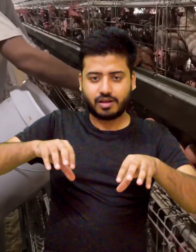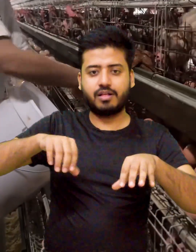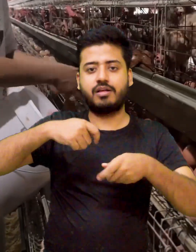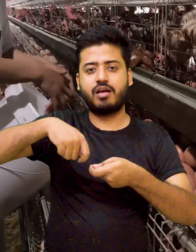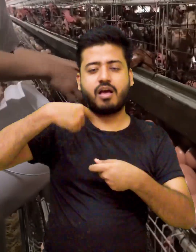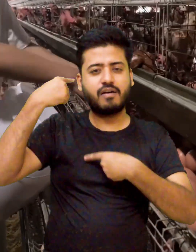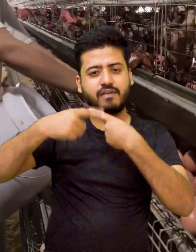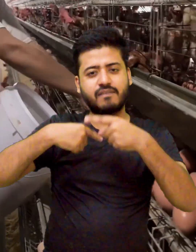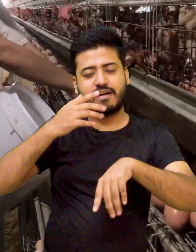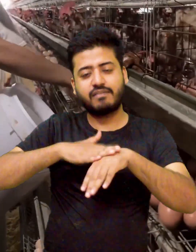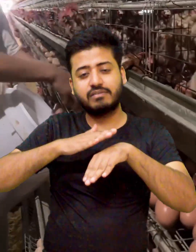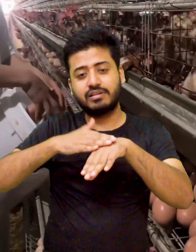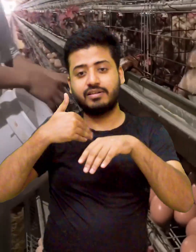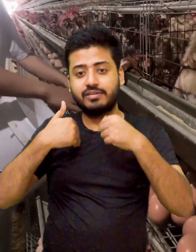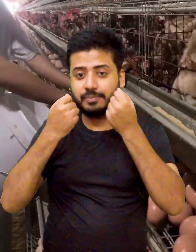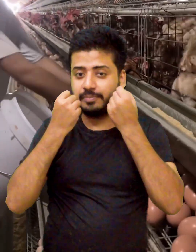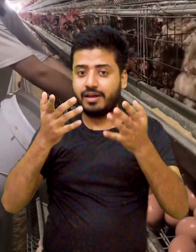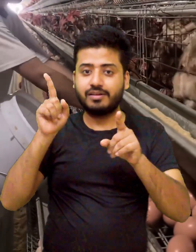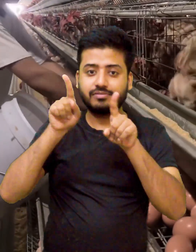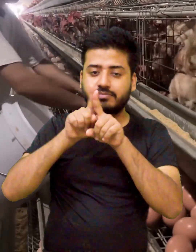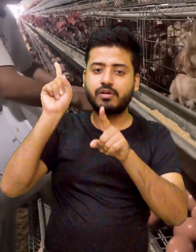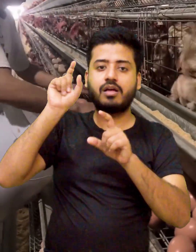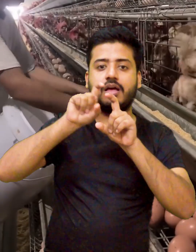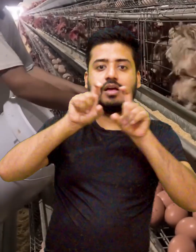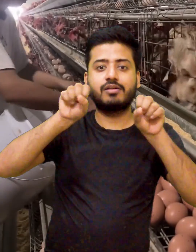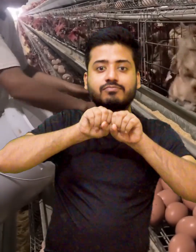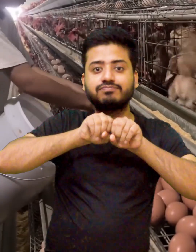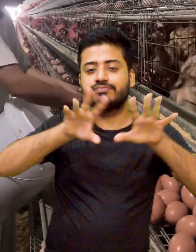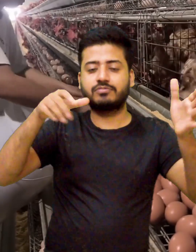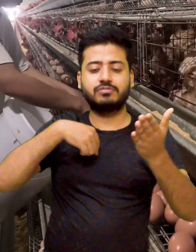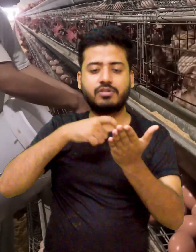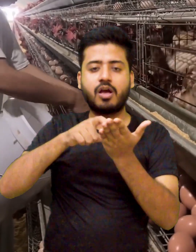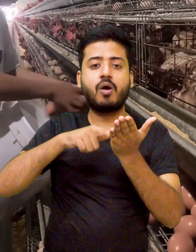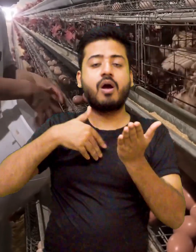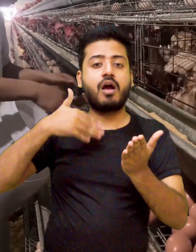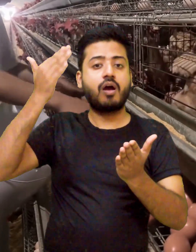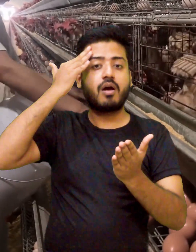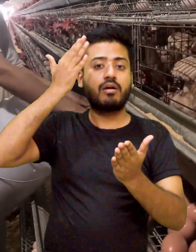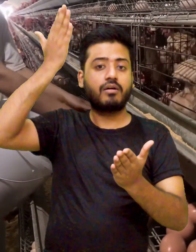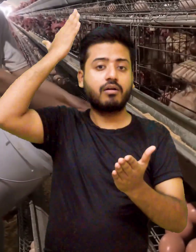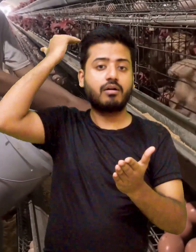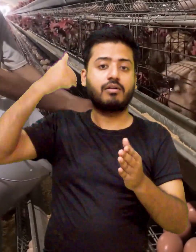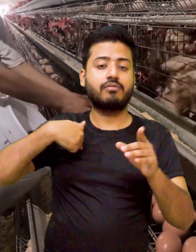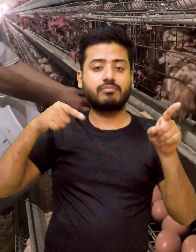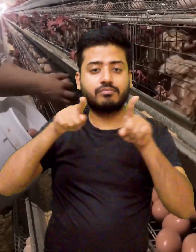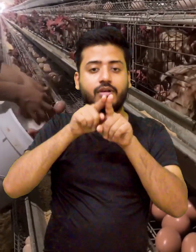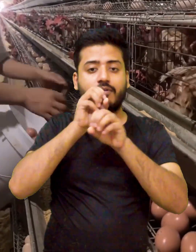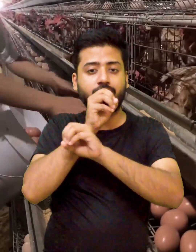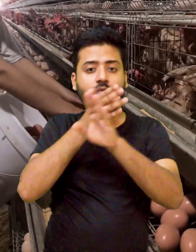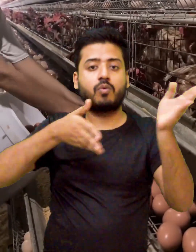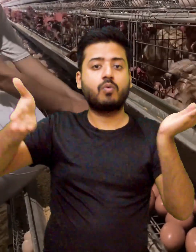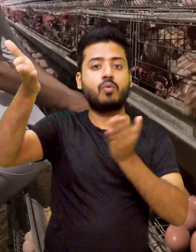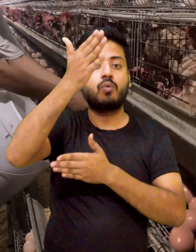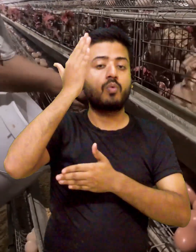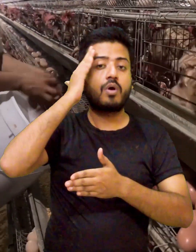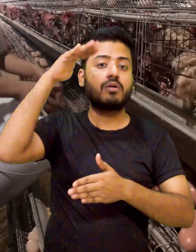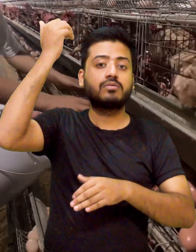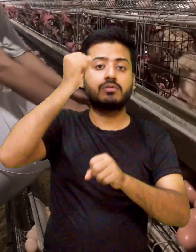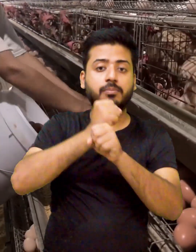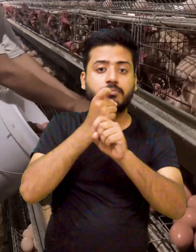protect the developing embryo misidentified stones in some cases genuine fossilized dinosaur eggs have been mistaken